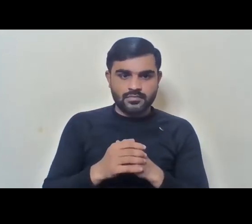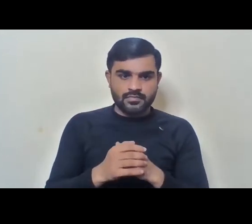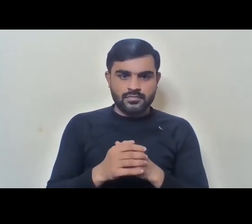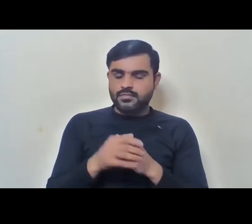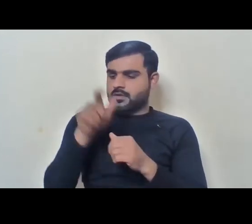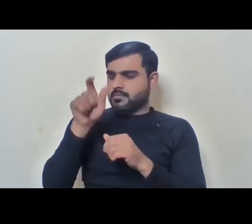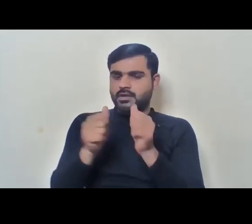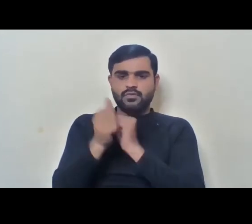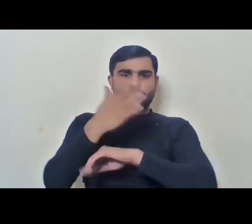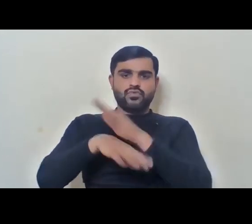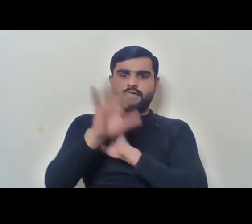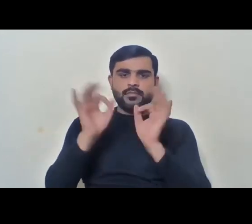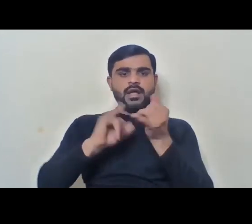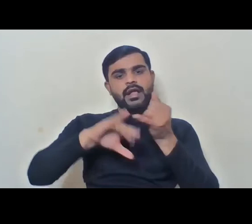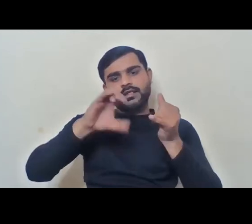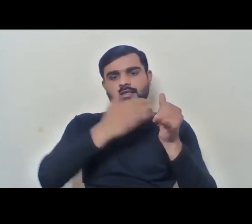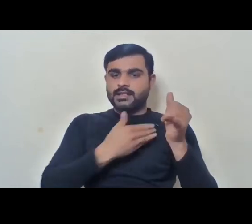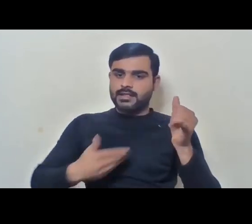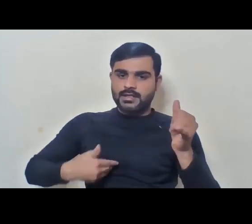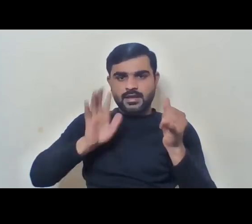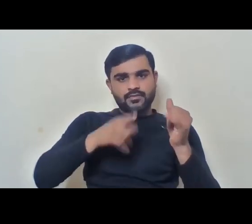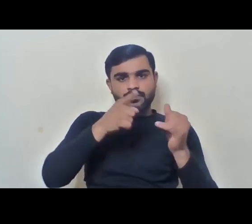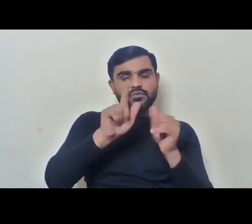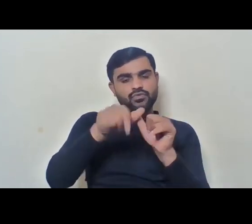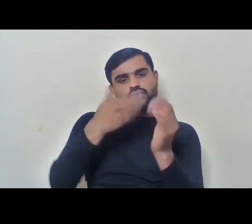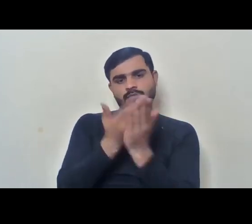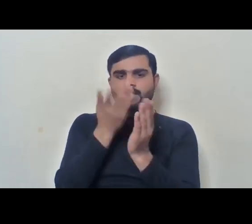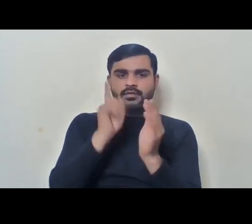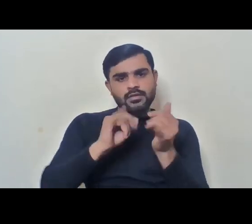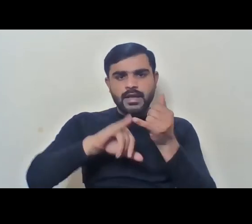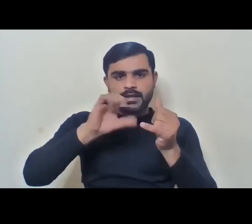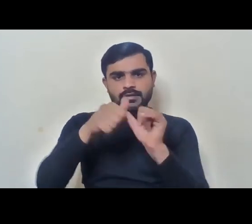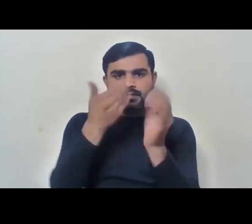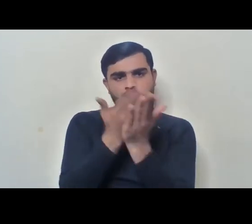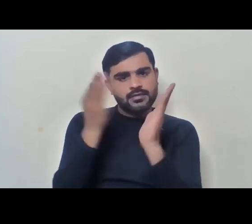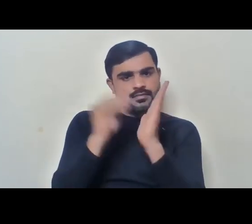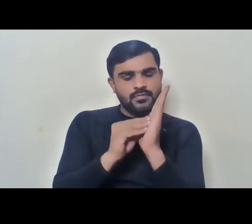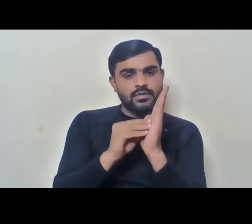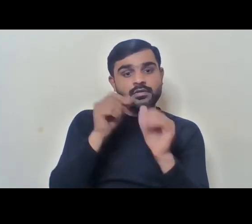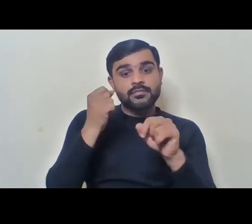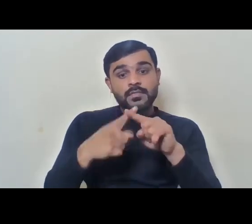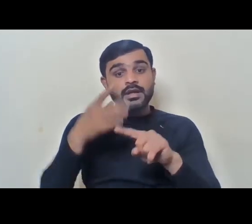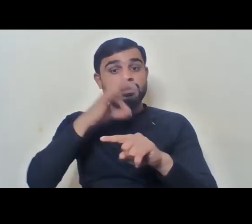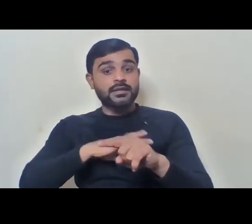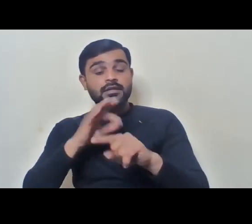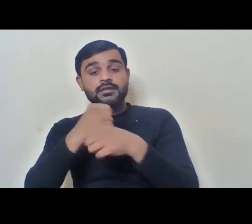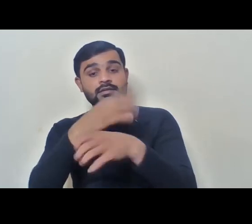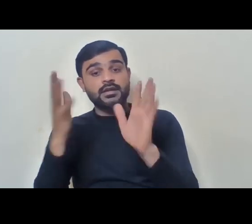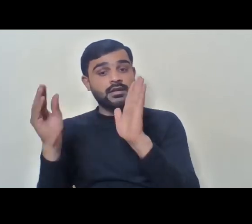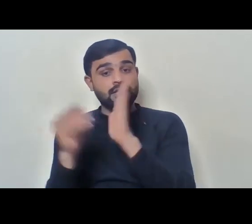a person with disability, you're SC category. You will apply, of course, apply in SC category. But you can also get in the general